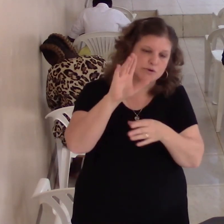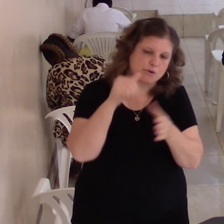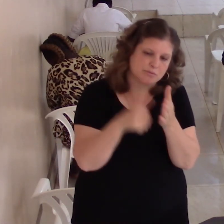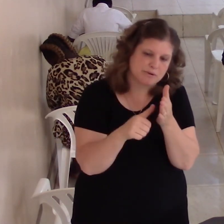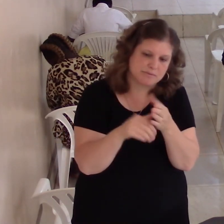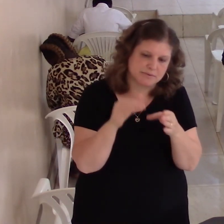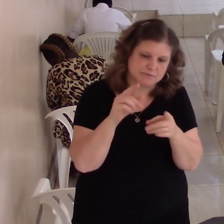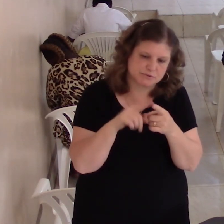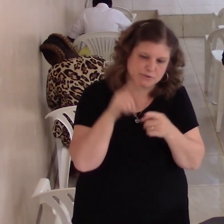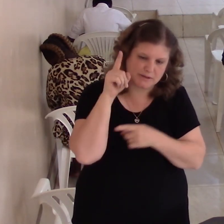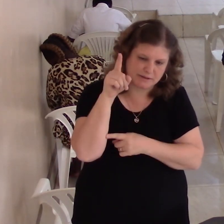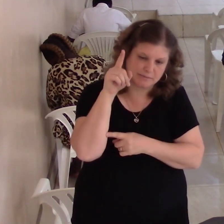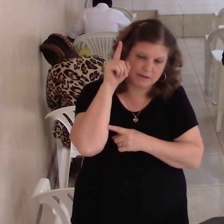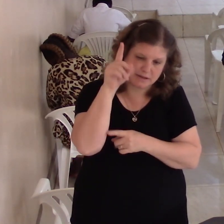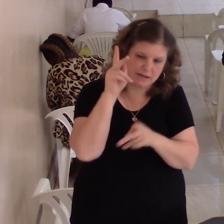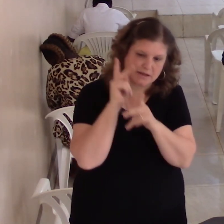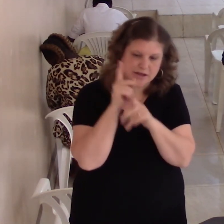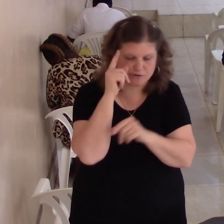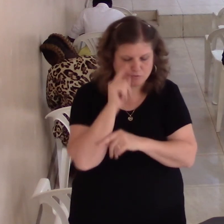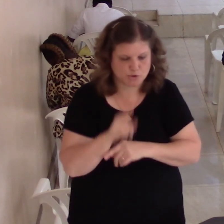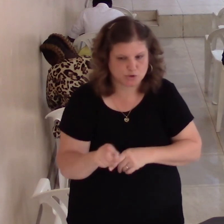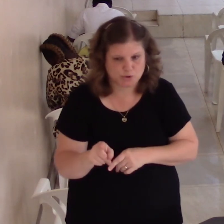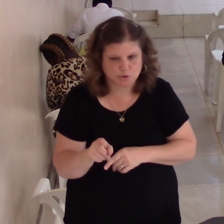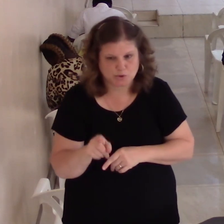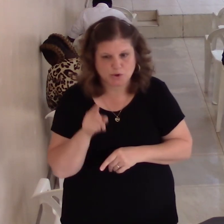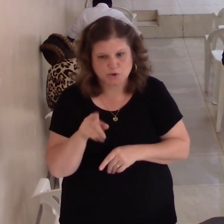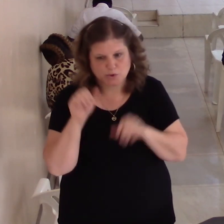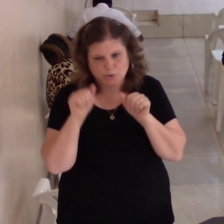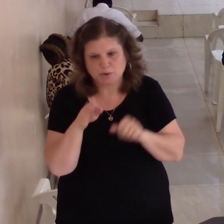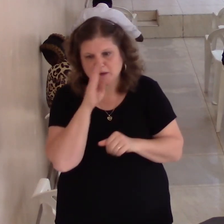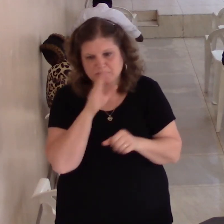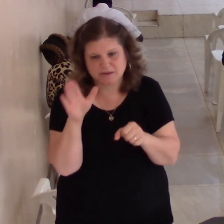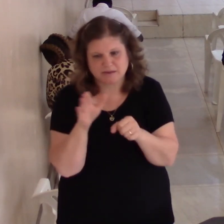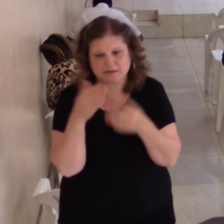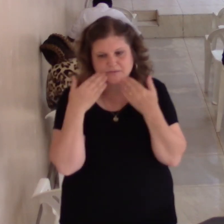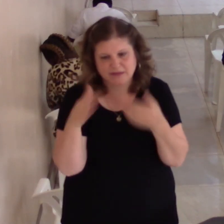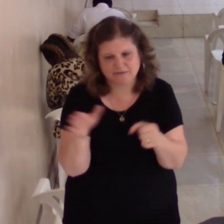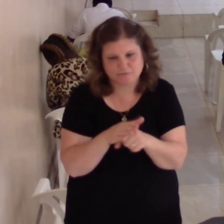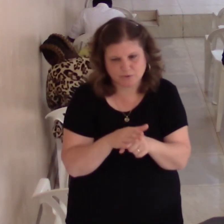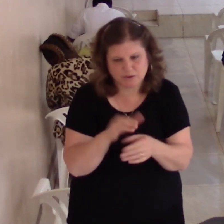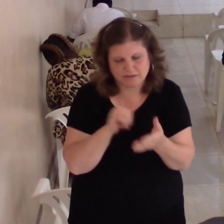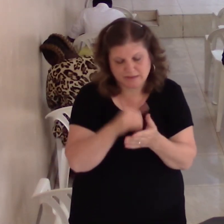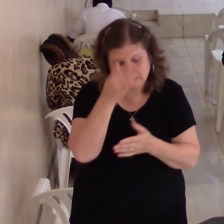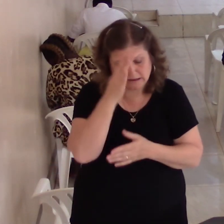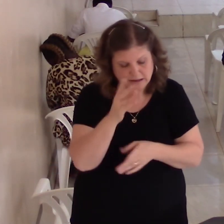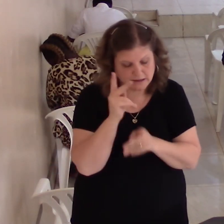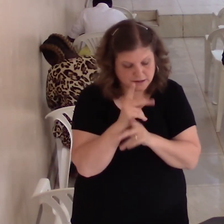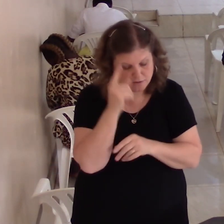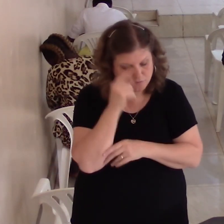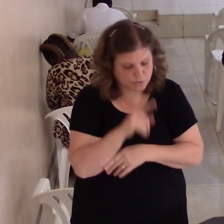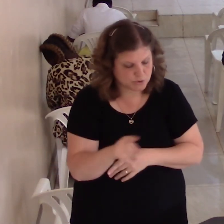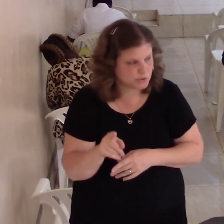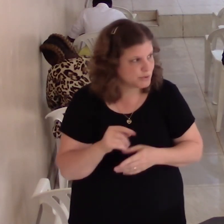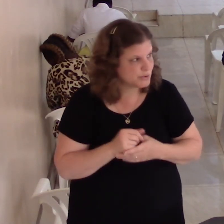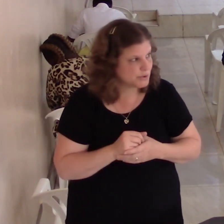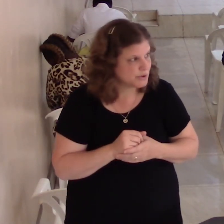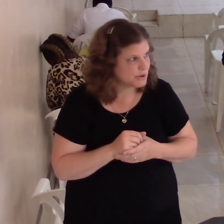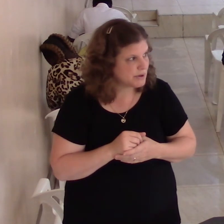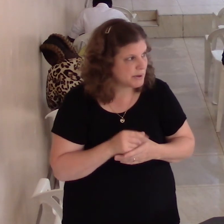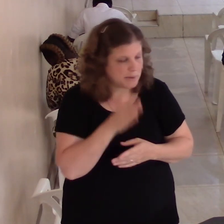and you can be thankful that God cares you can be thankful and know that God can help me back out you can